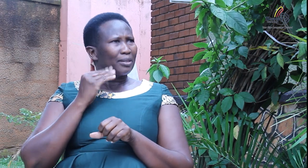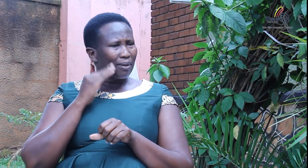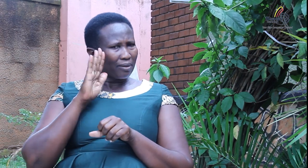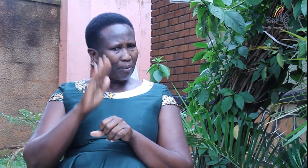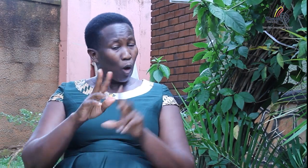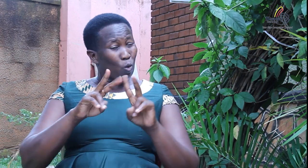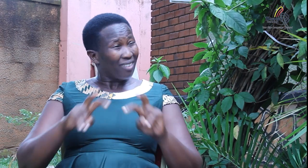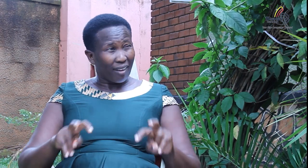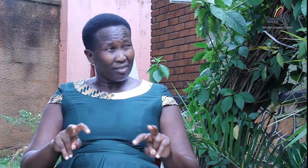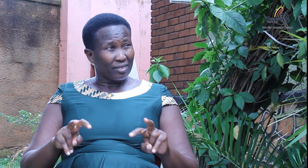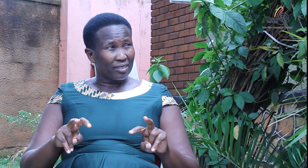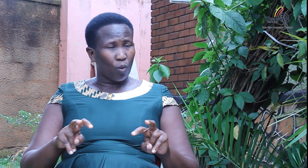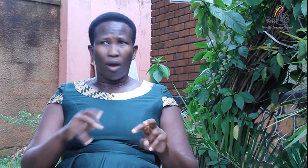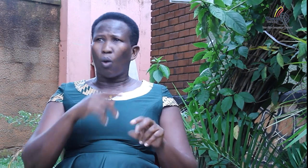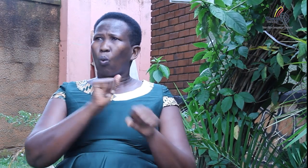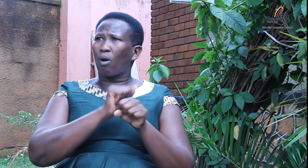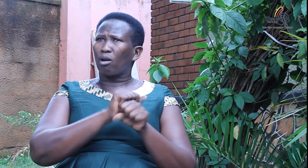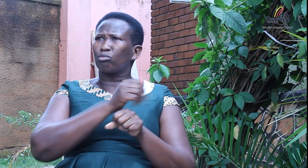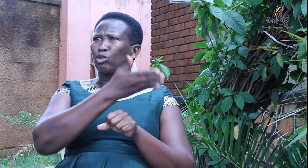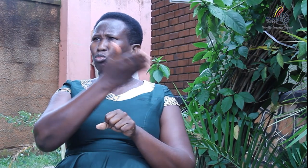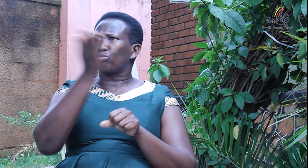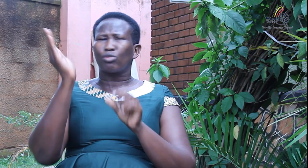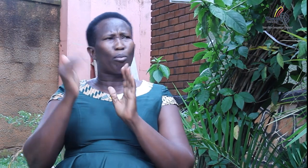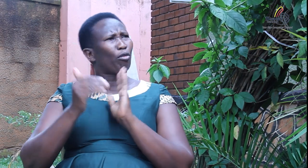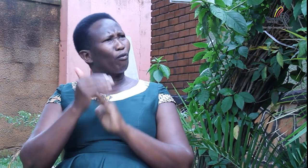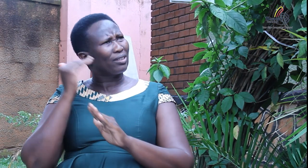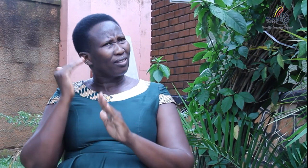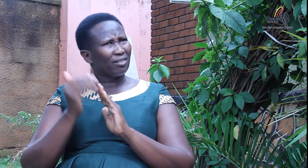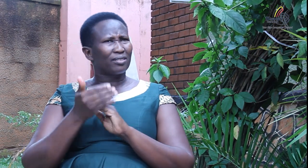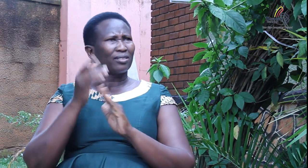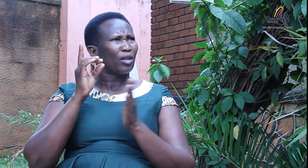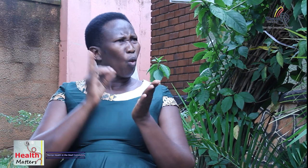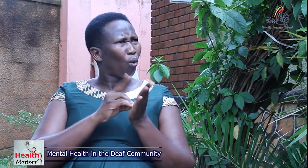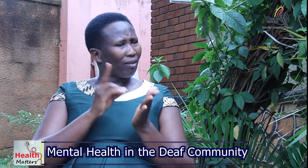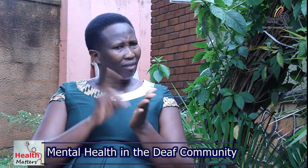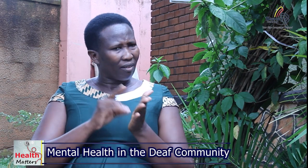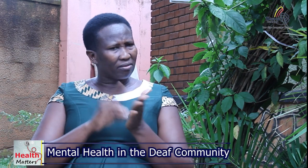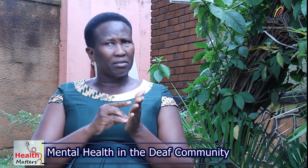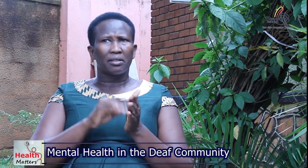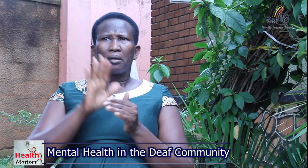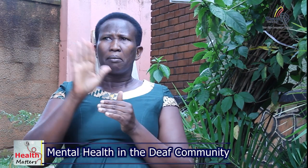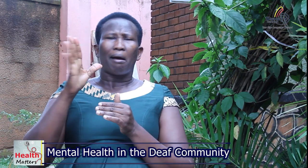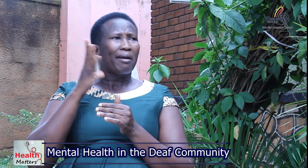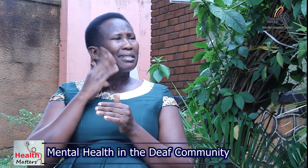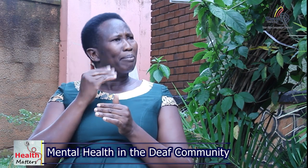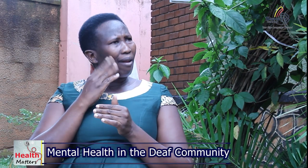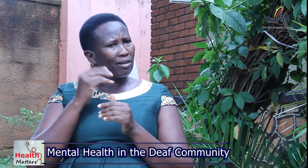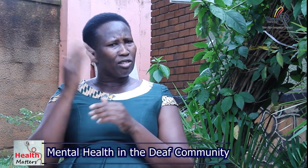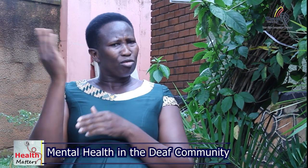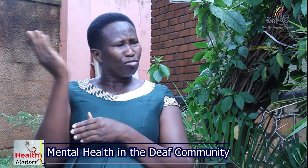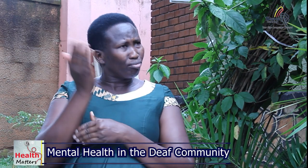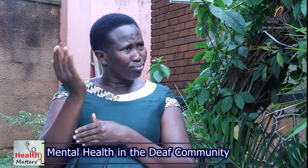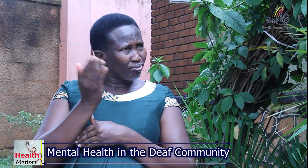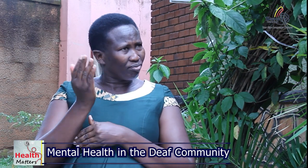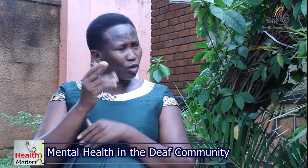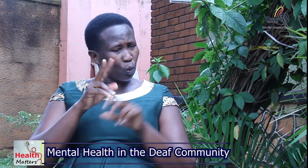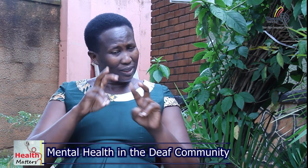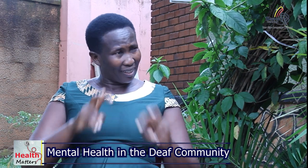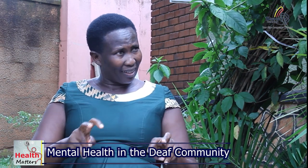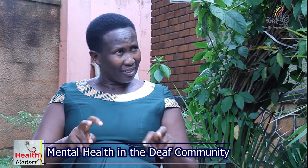work of that person it always needs experiences in research most of these people are doctors professors